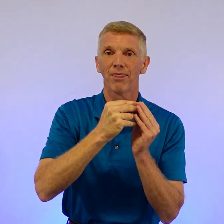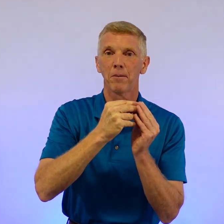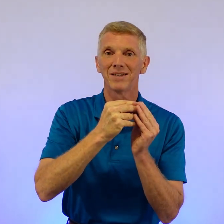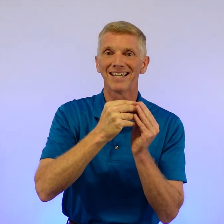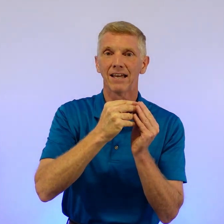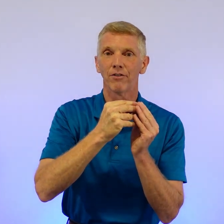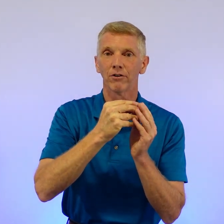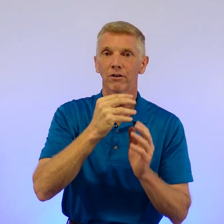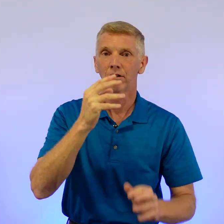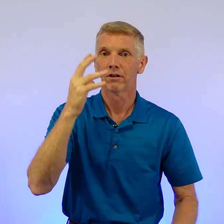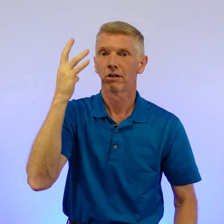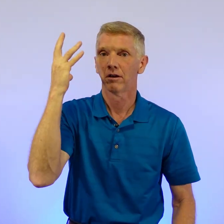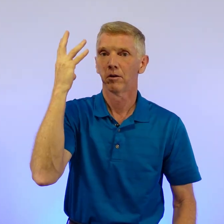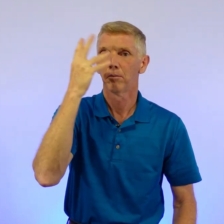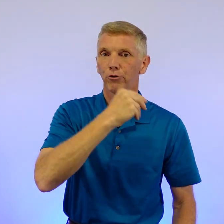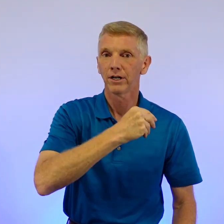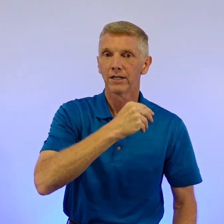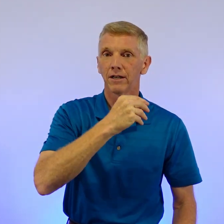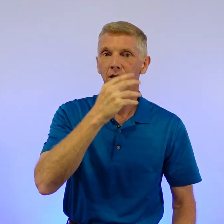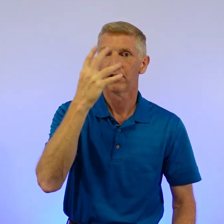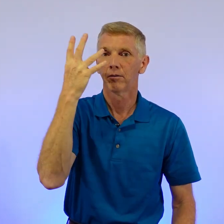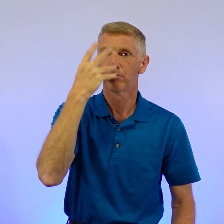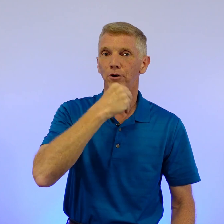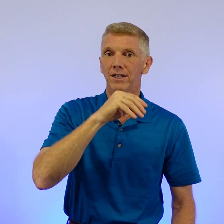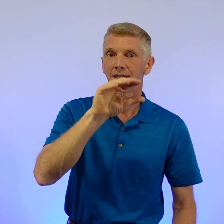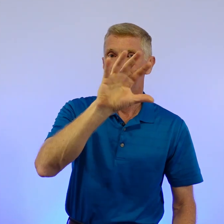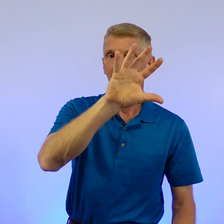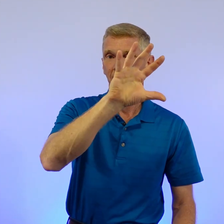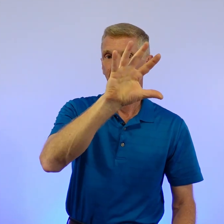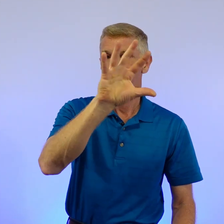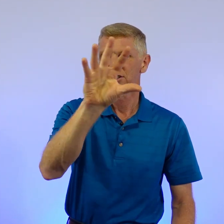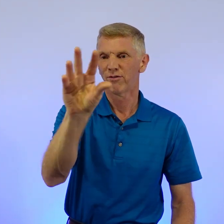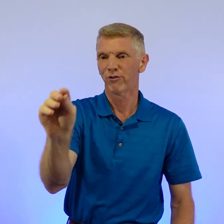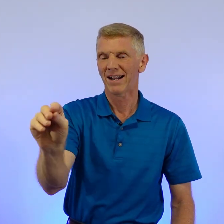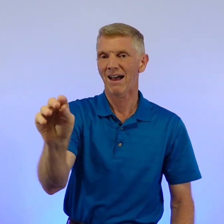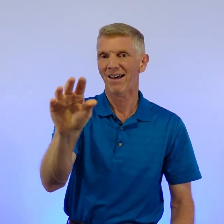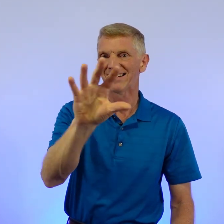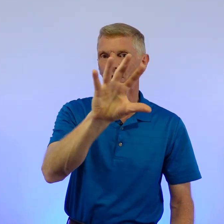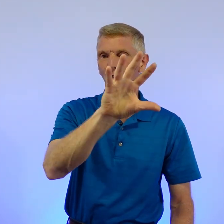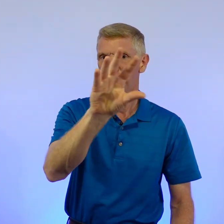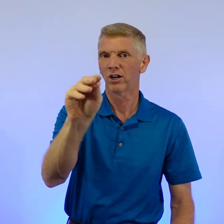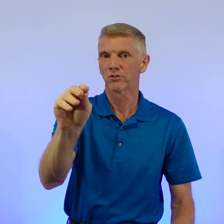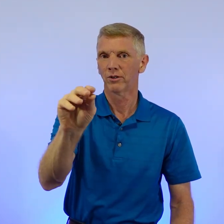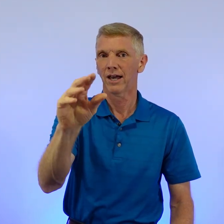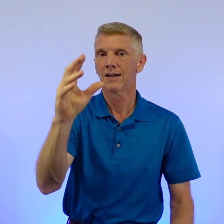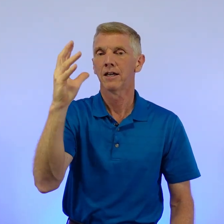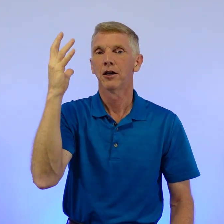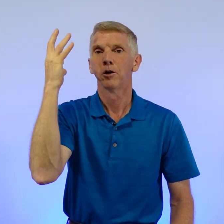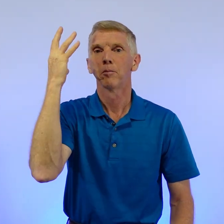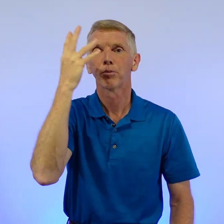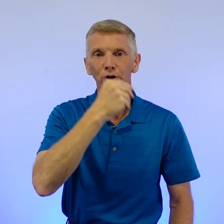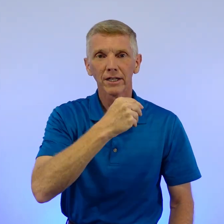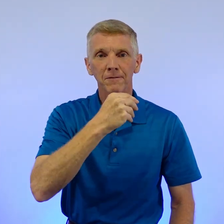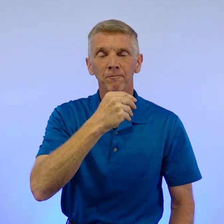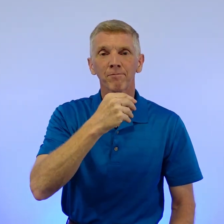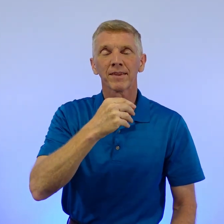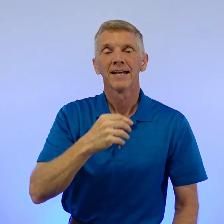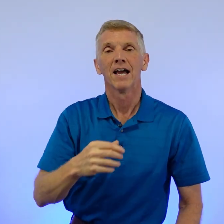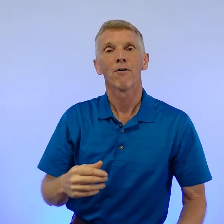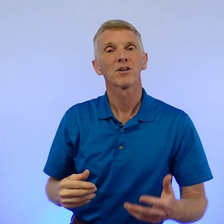thumb together. Pretty. Pretty. There's the front half. That's how it looks, okay? Pretty. Now, I've already